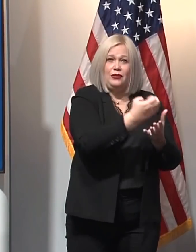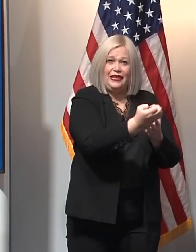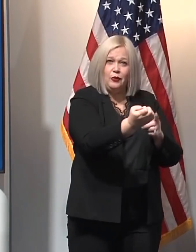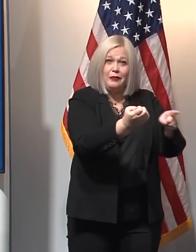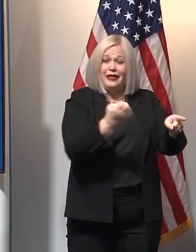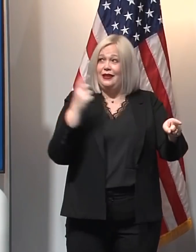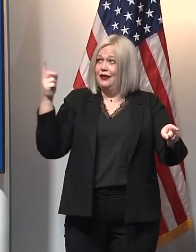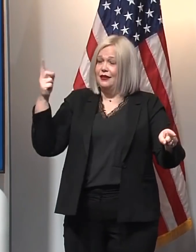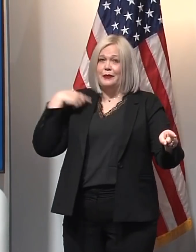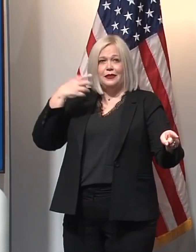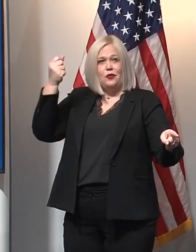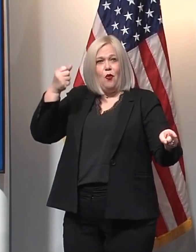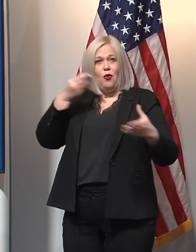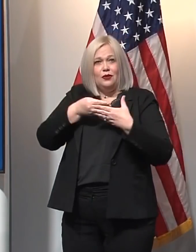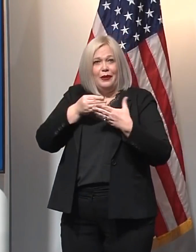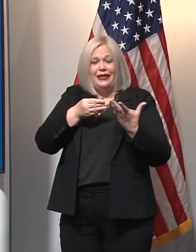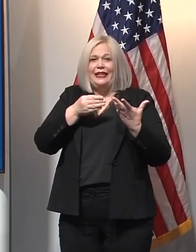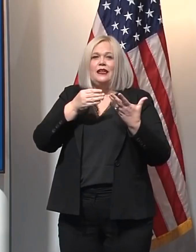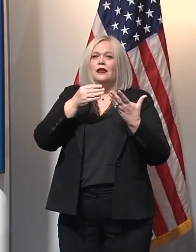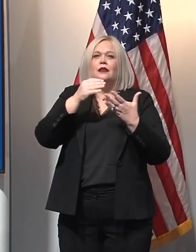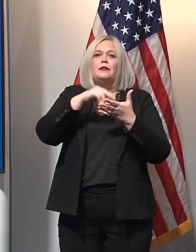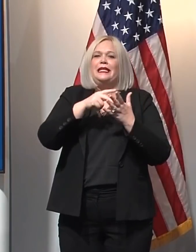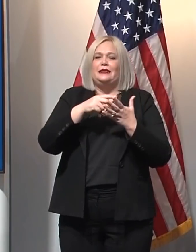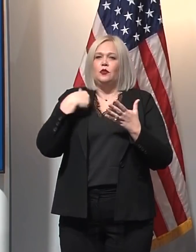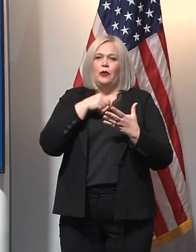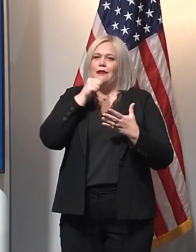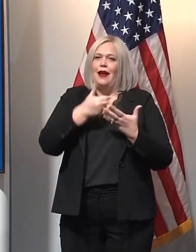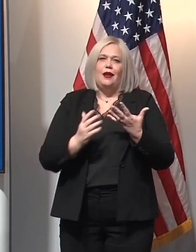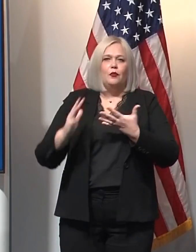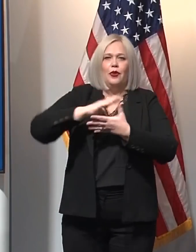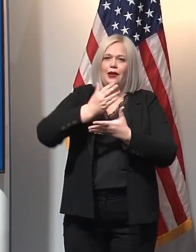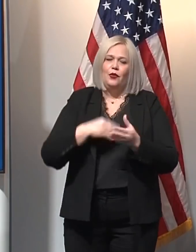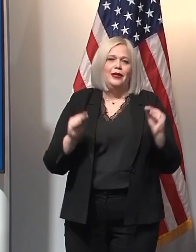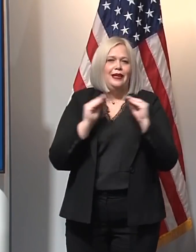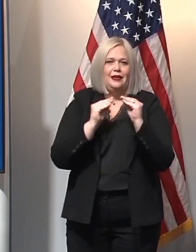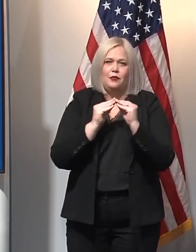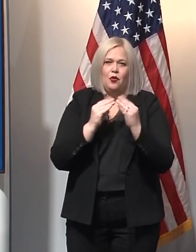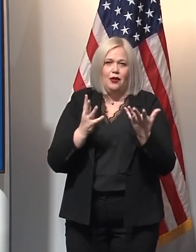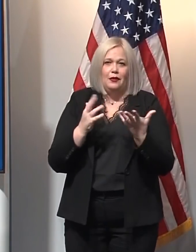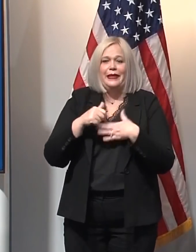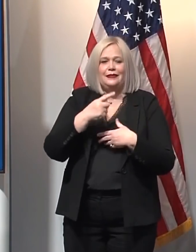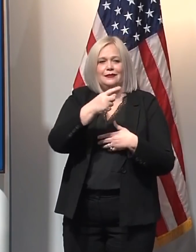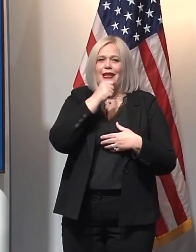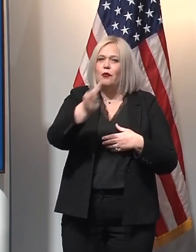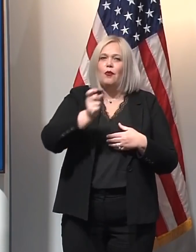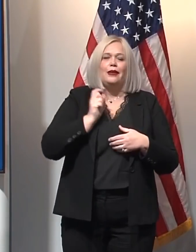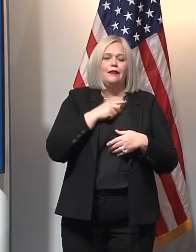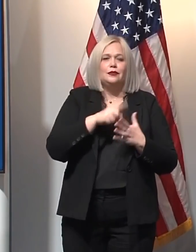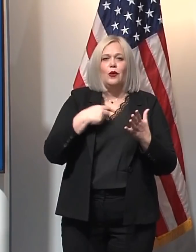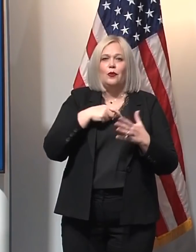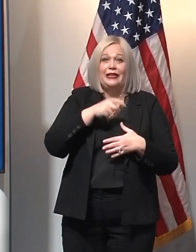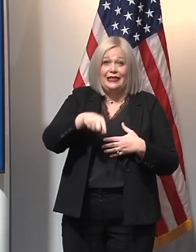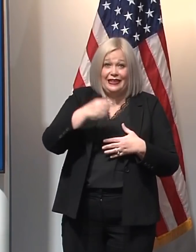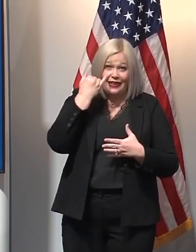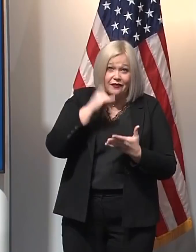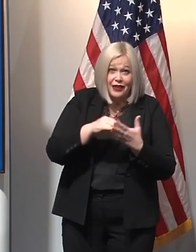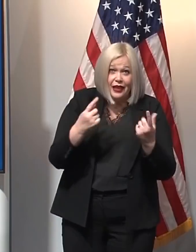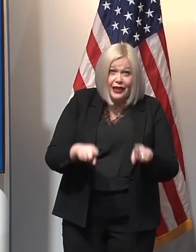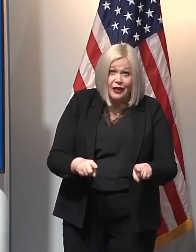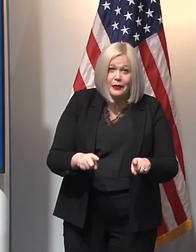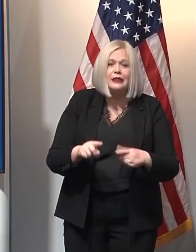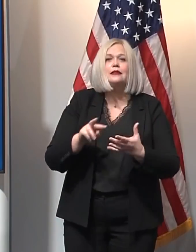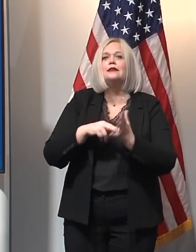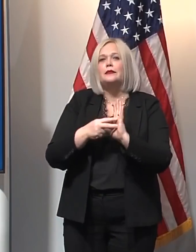that could bring Michigan down the list in terms of us bringing those supplies into Michigan. If that happens, then we are